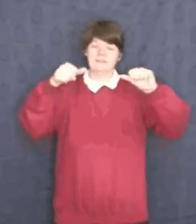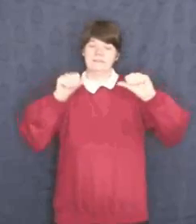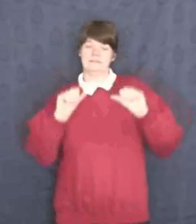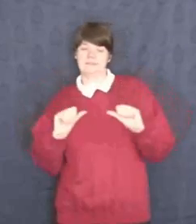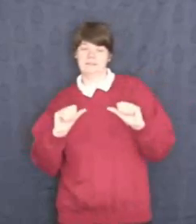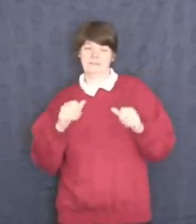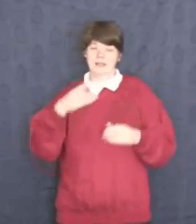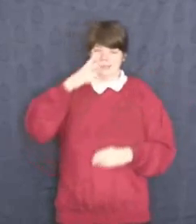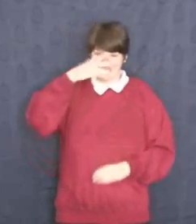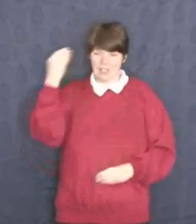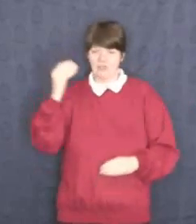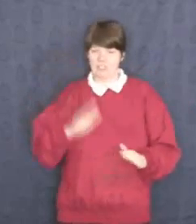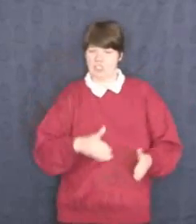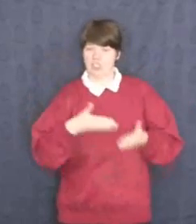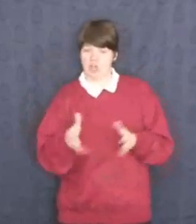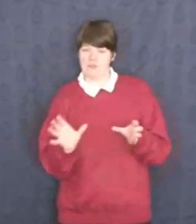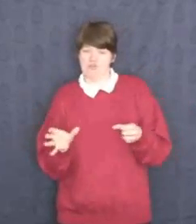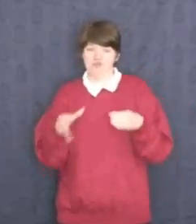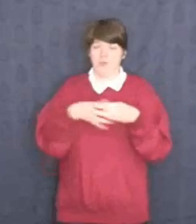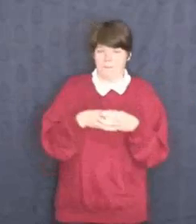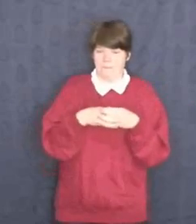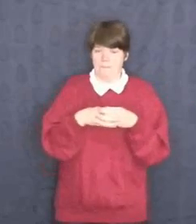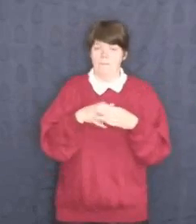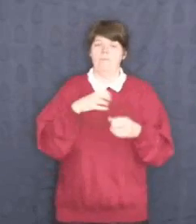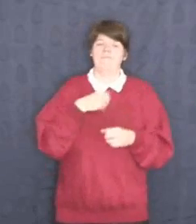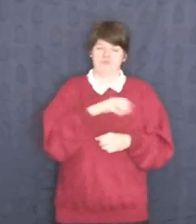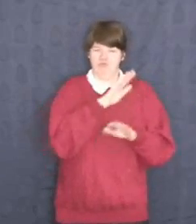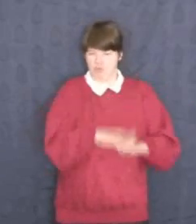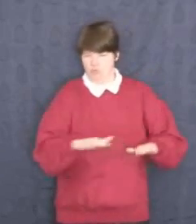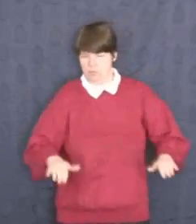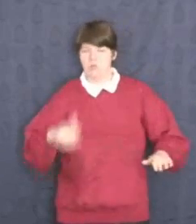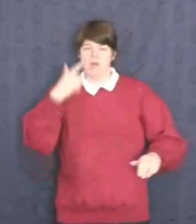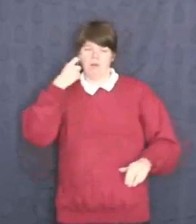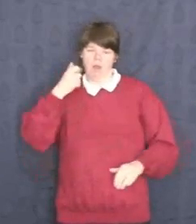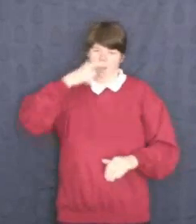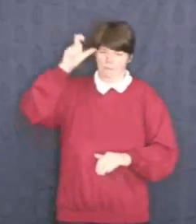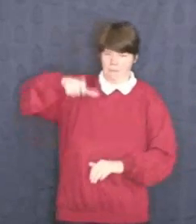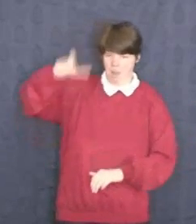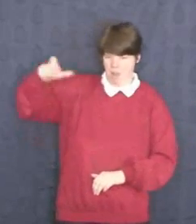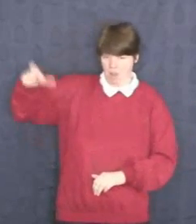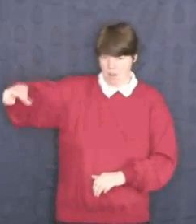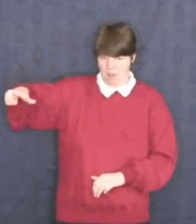Next, sensory service groups for children and young people.